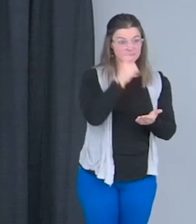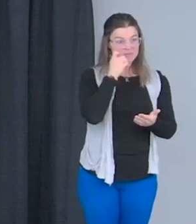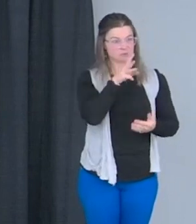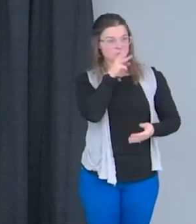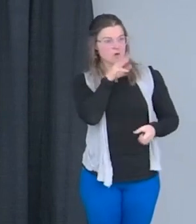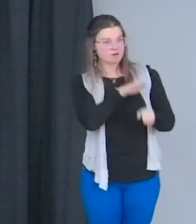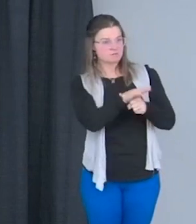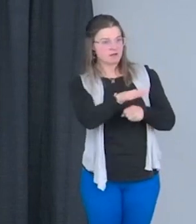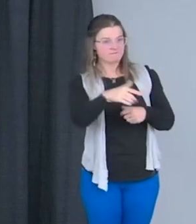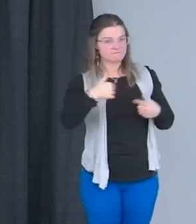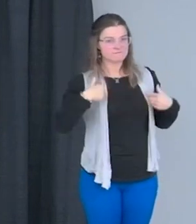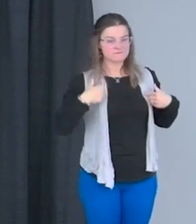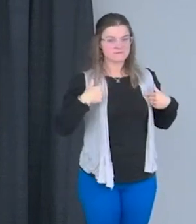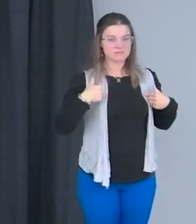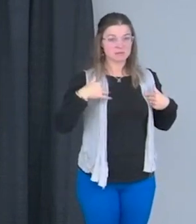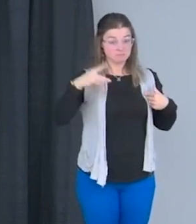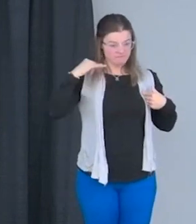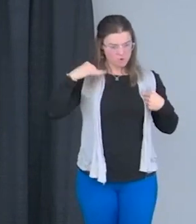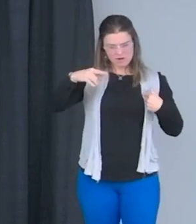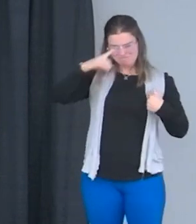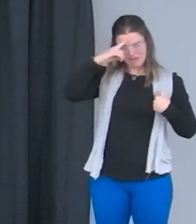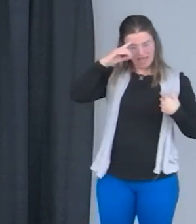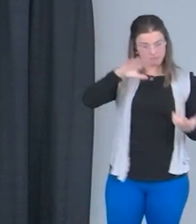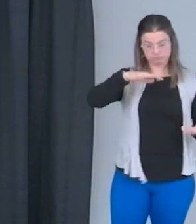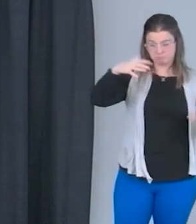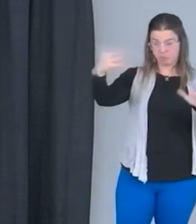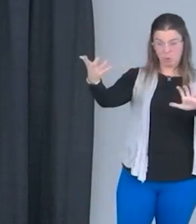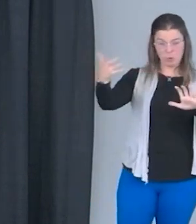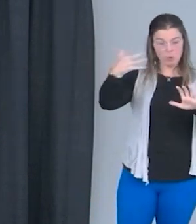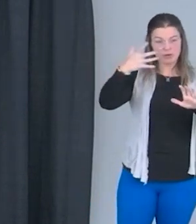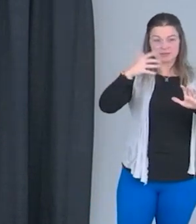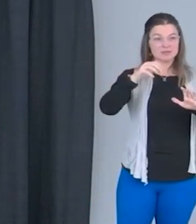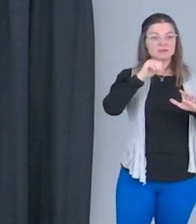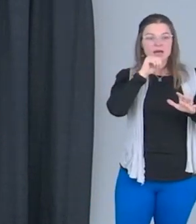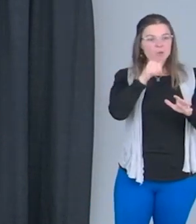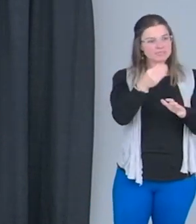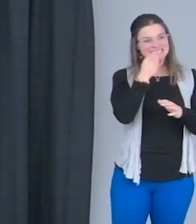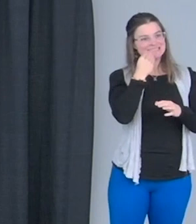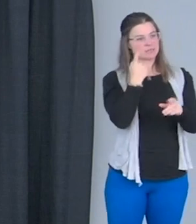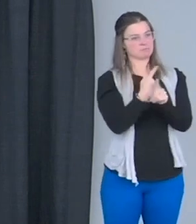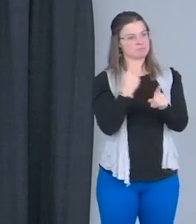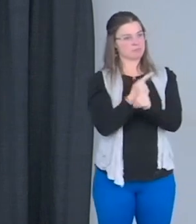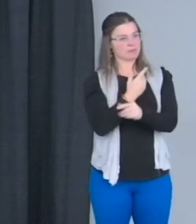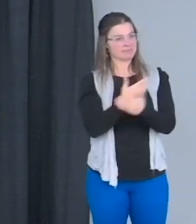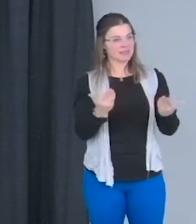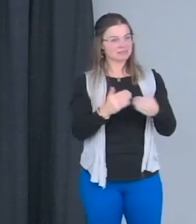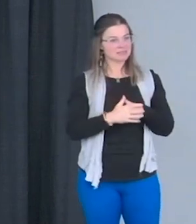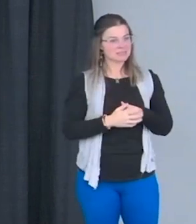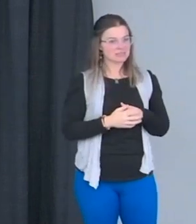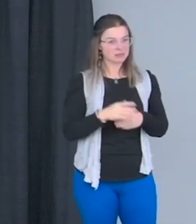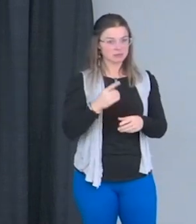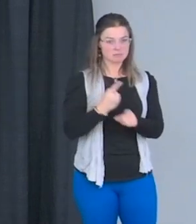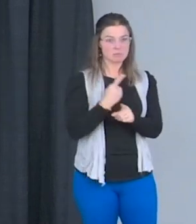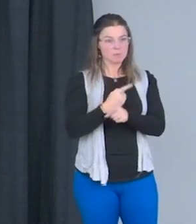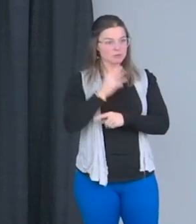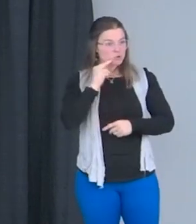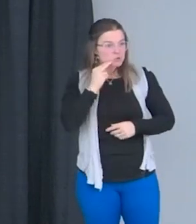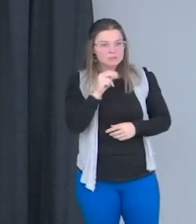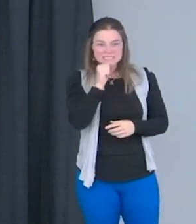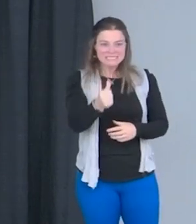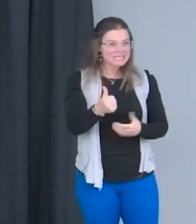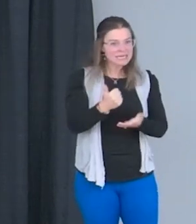mentally sane because I wasn't, you know, putting the right nutrients inside of me, right? Like all of these things brought